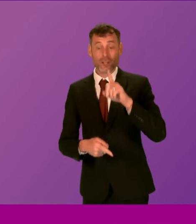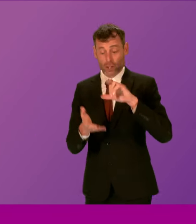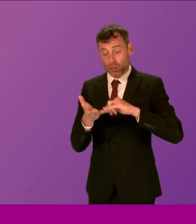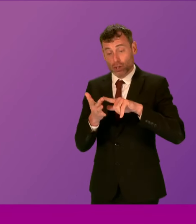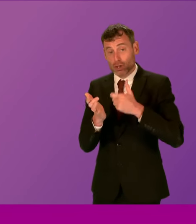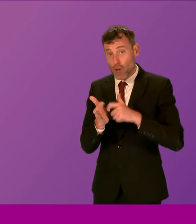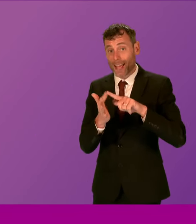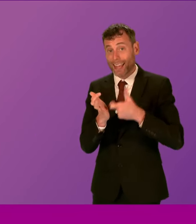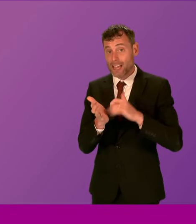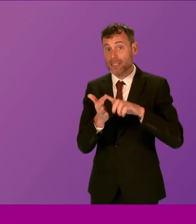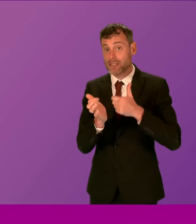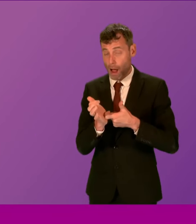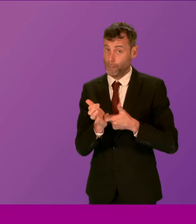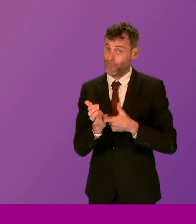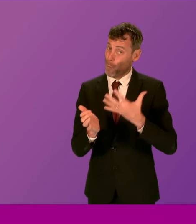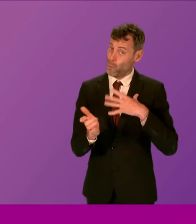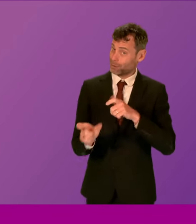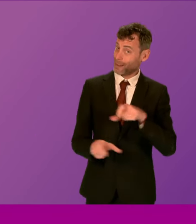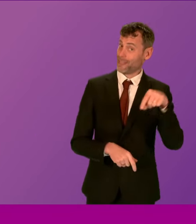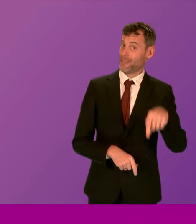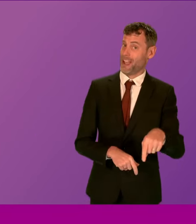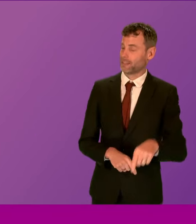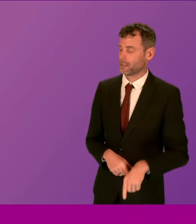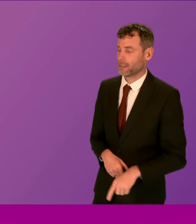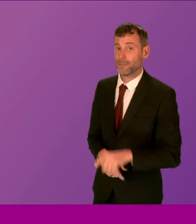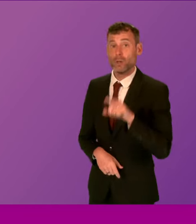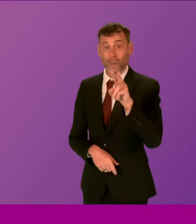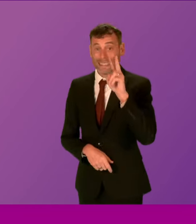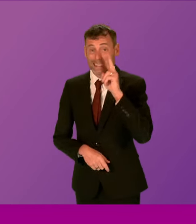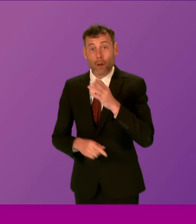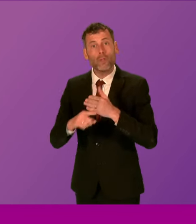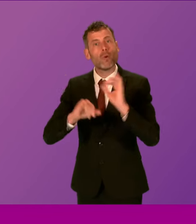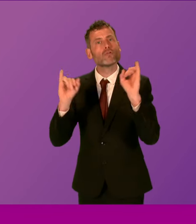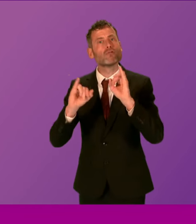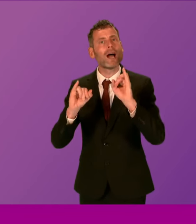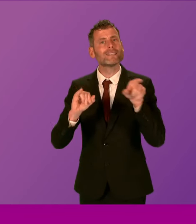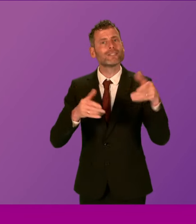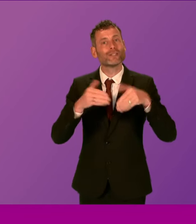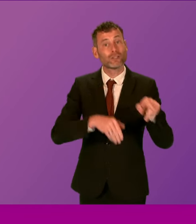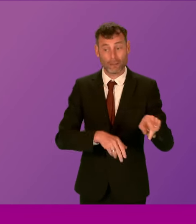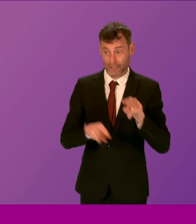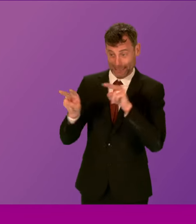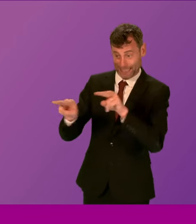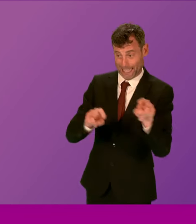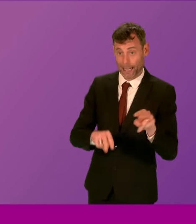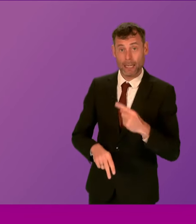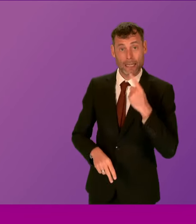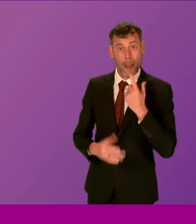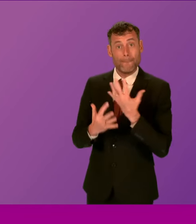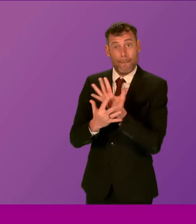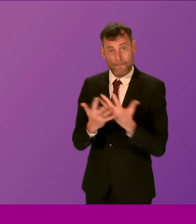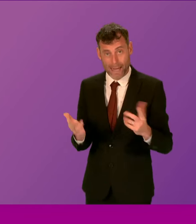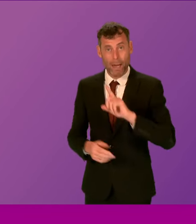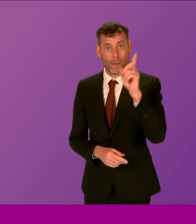at independent analysis from crisis, that austerity-driven policies are undoubtedly driving up homelessness